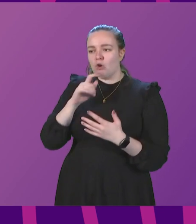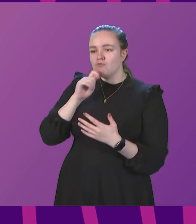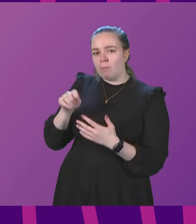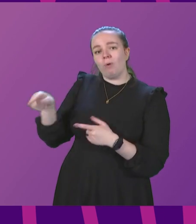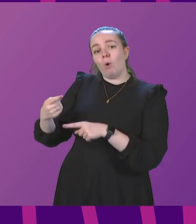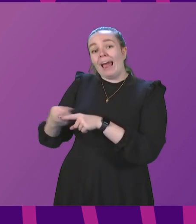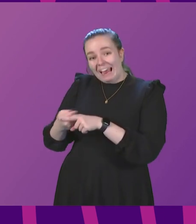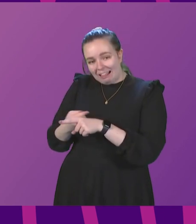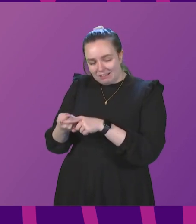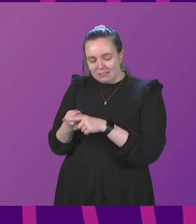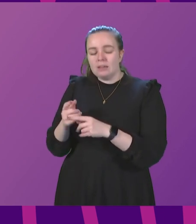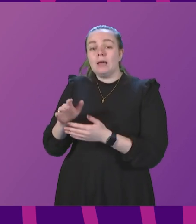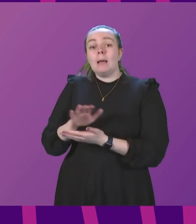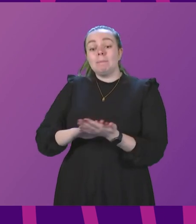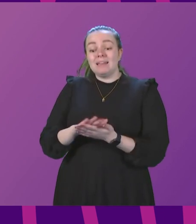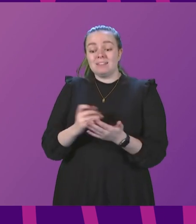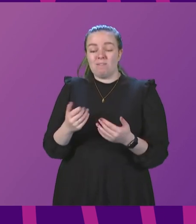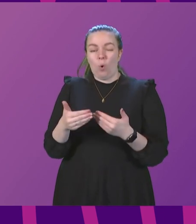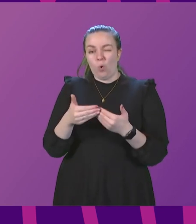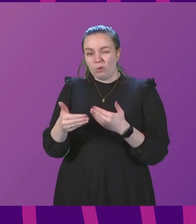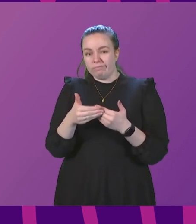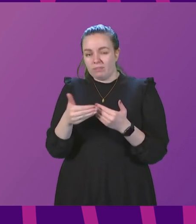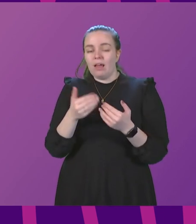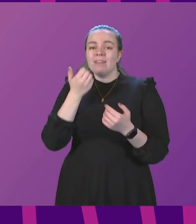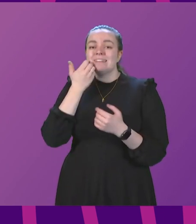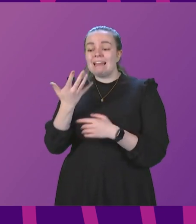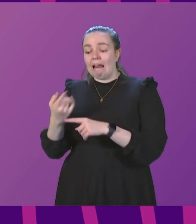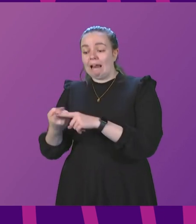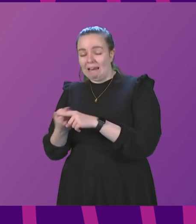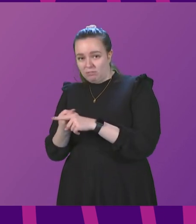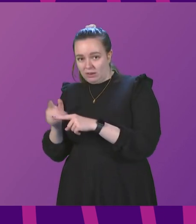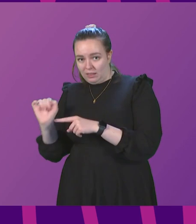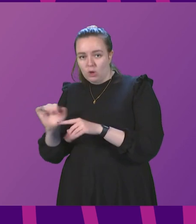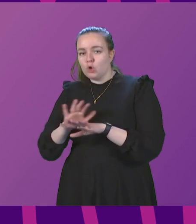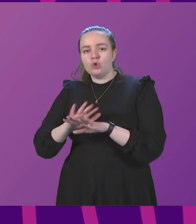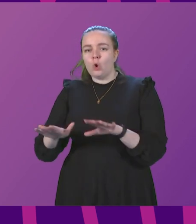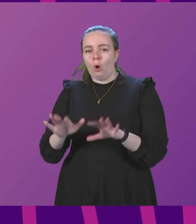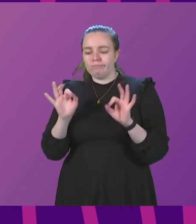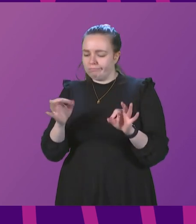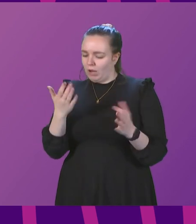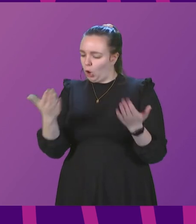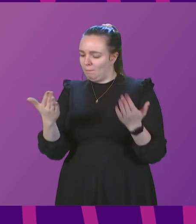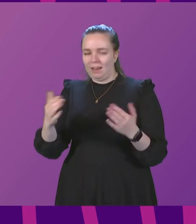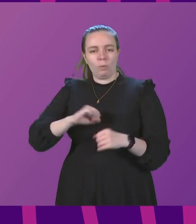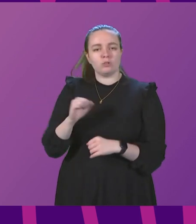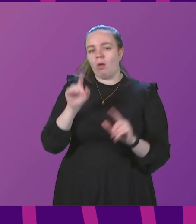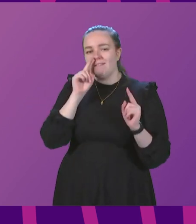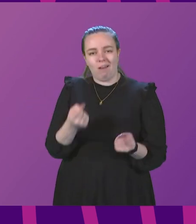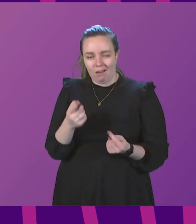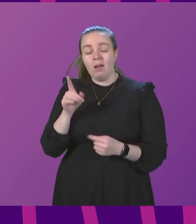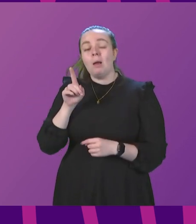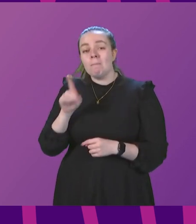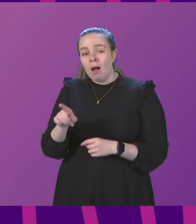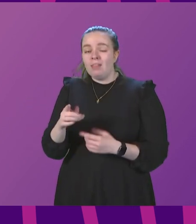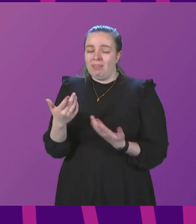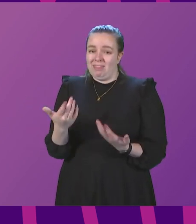England. This means that for a short period, the daily case numbers for England will not be directly comparable with those for Scotland. However, this will be